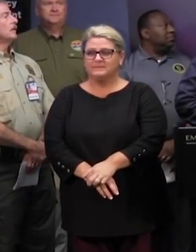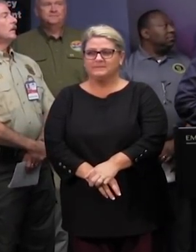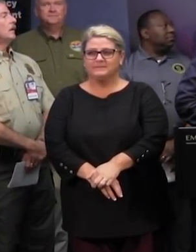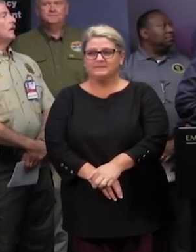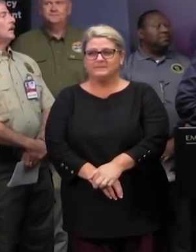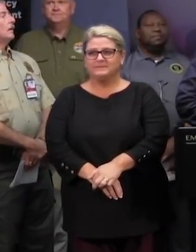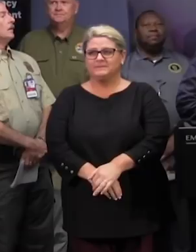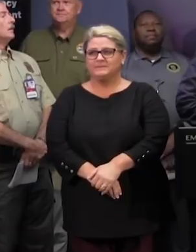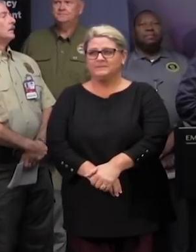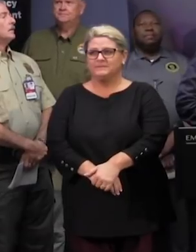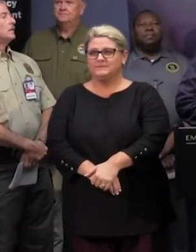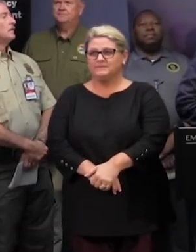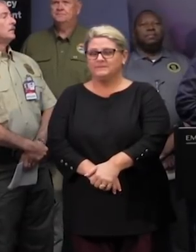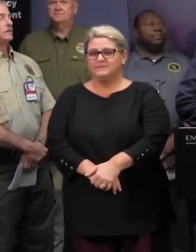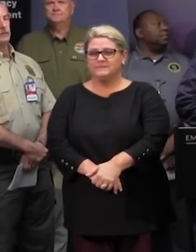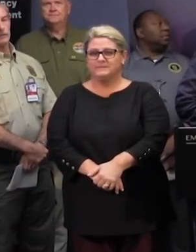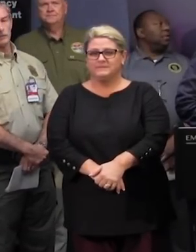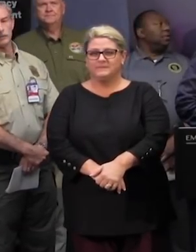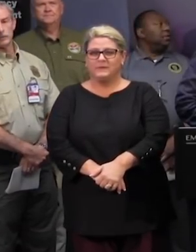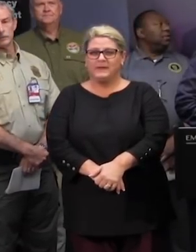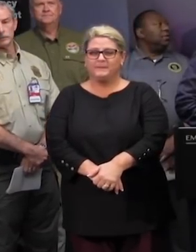ladies